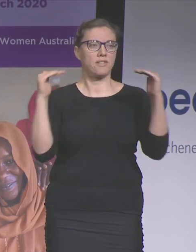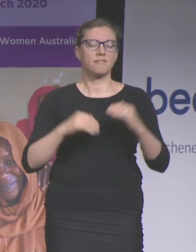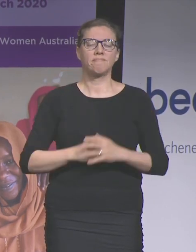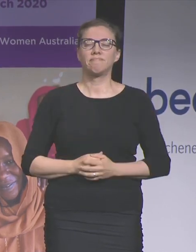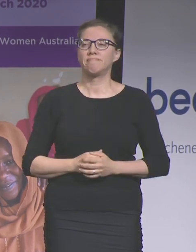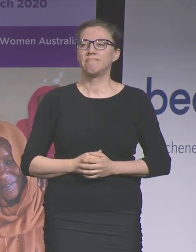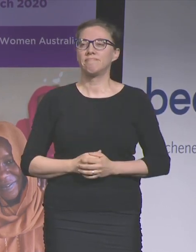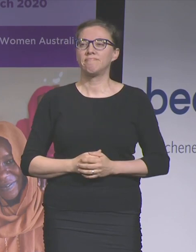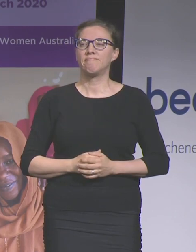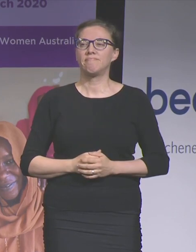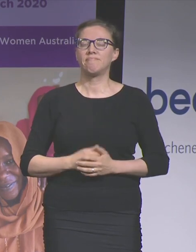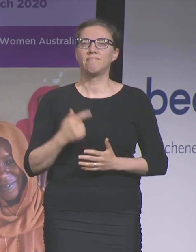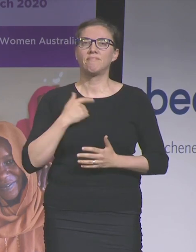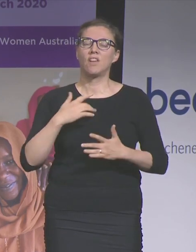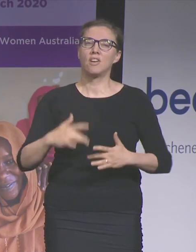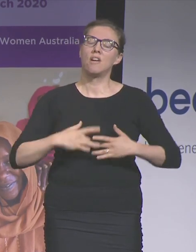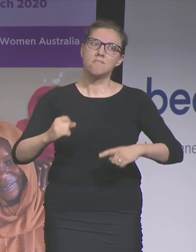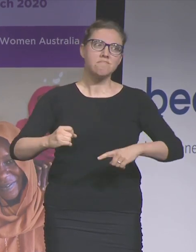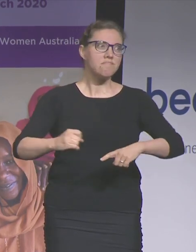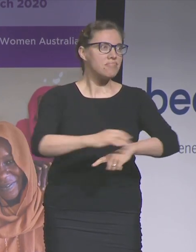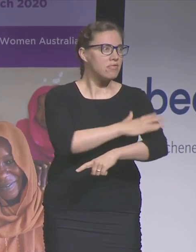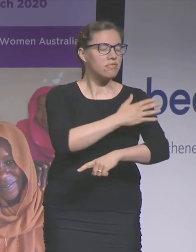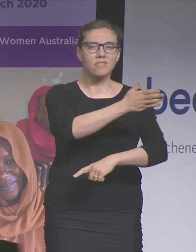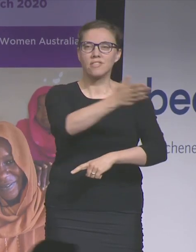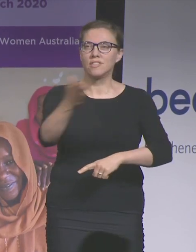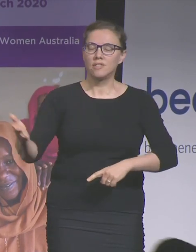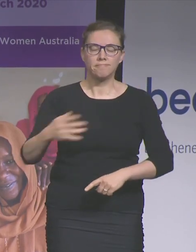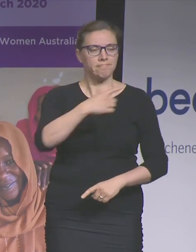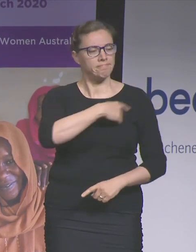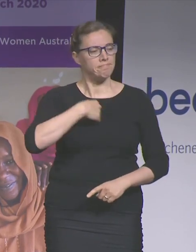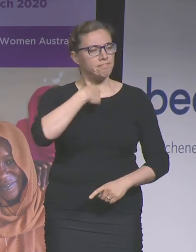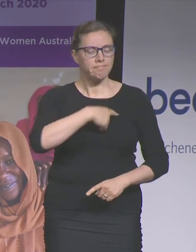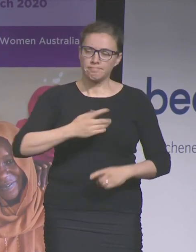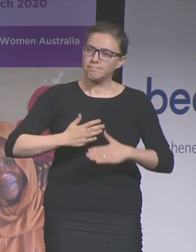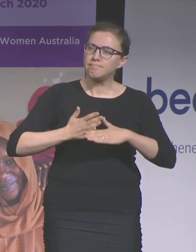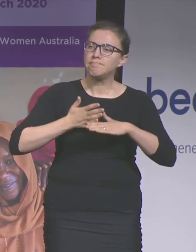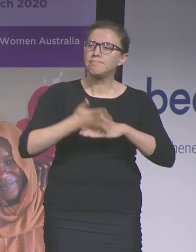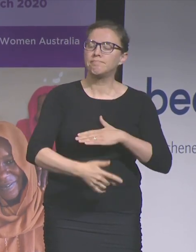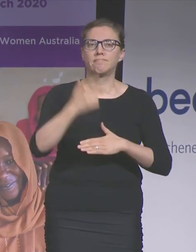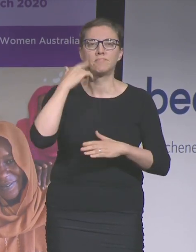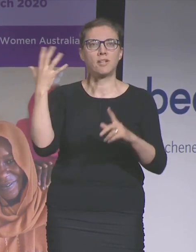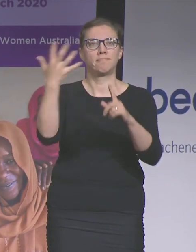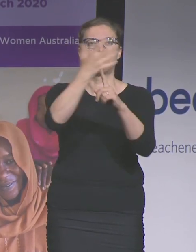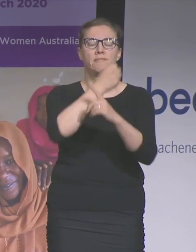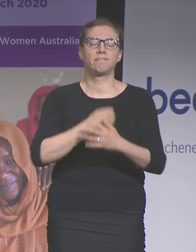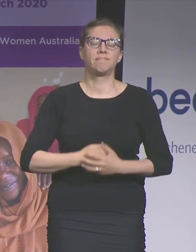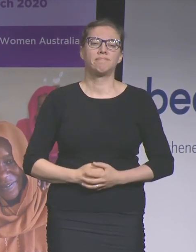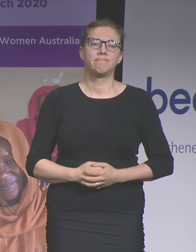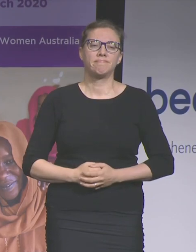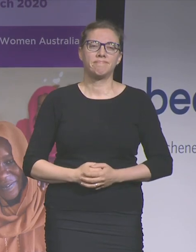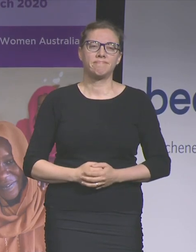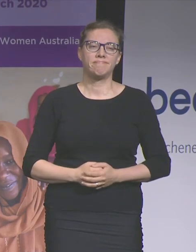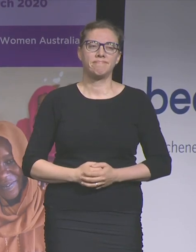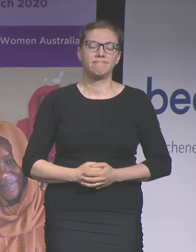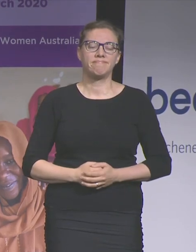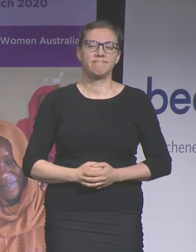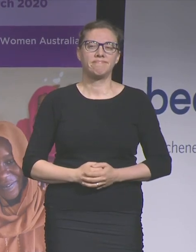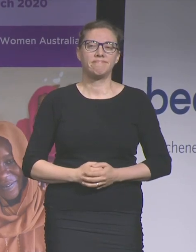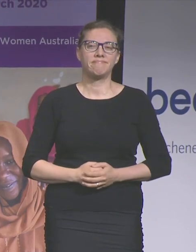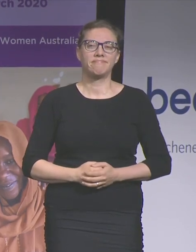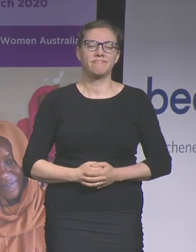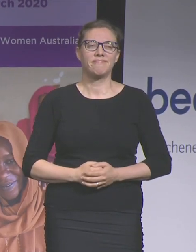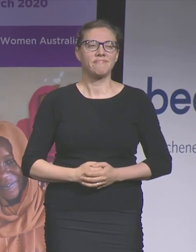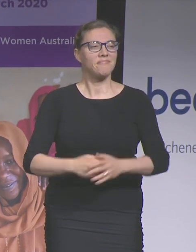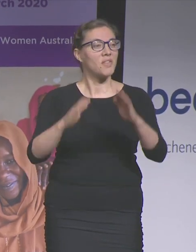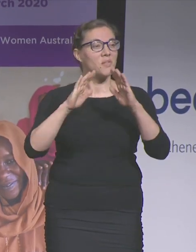dedicated to that project as your enthusiasm this morning confirms. It also heartens me that we have so many